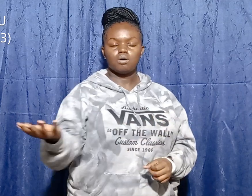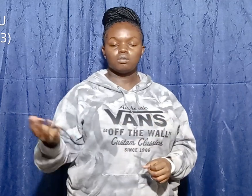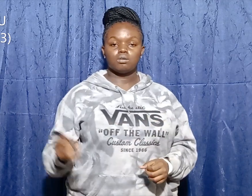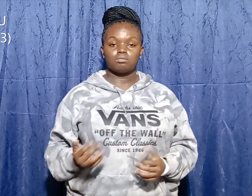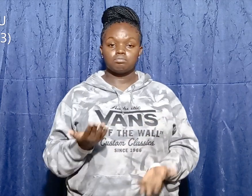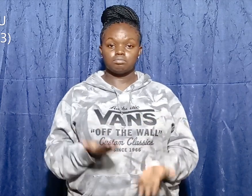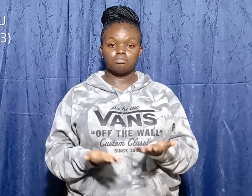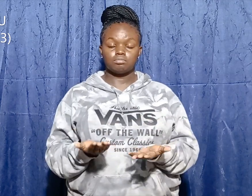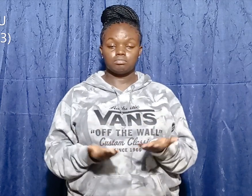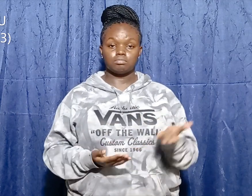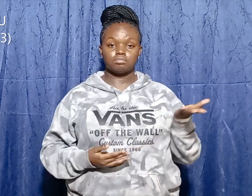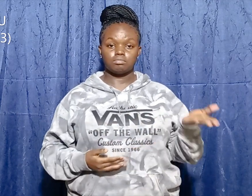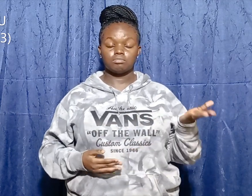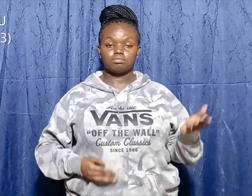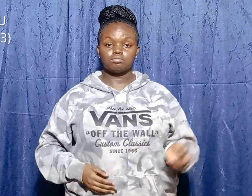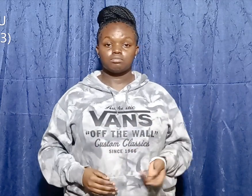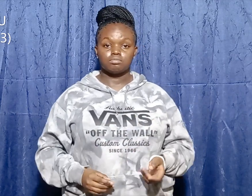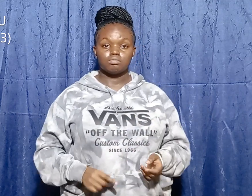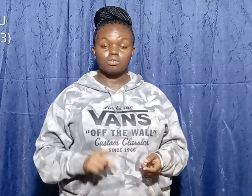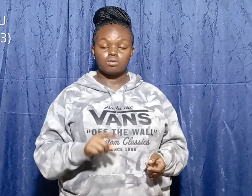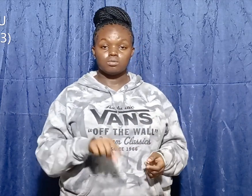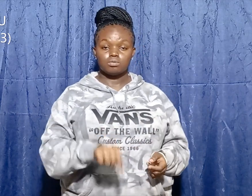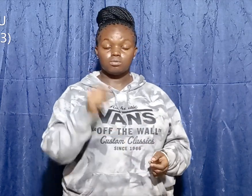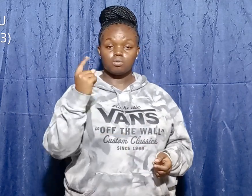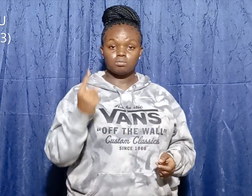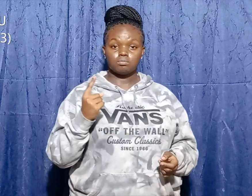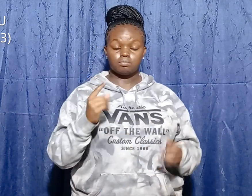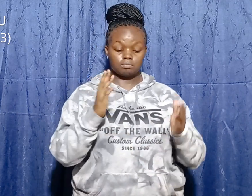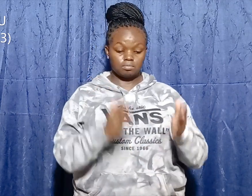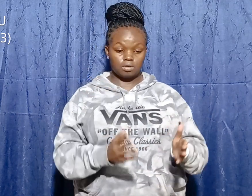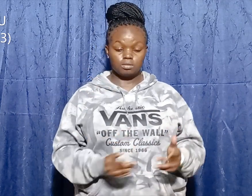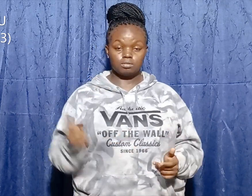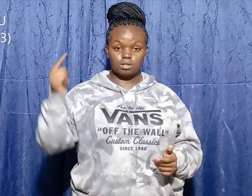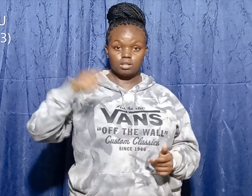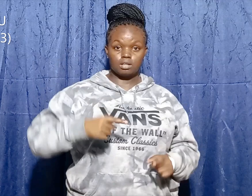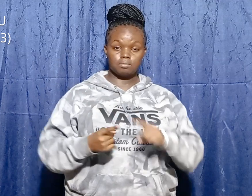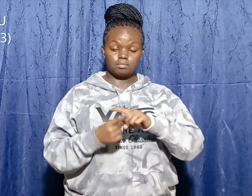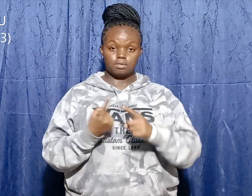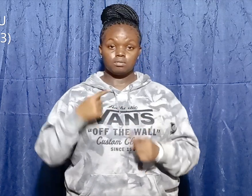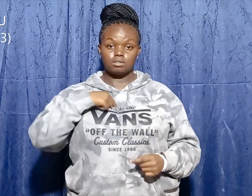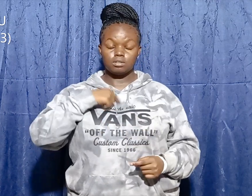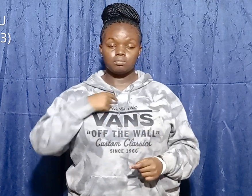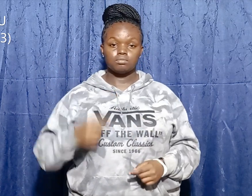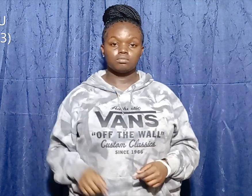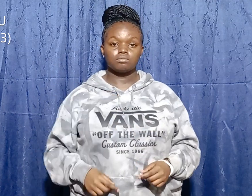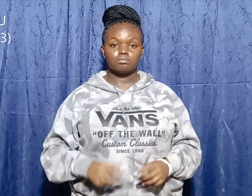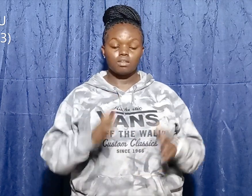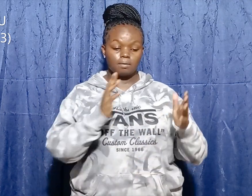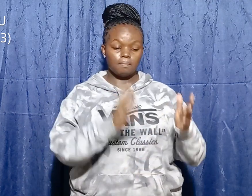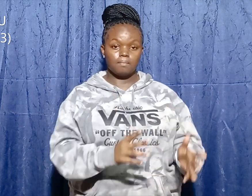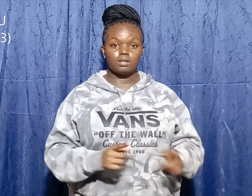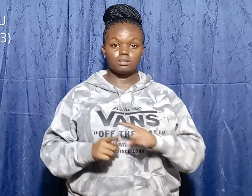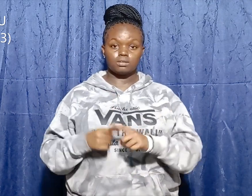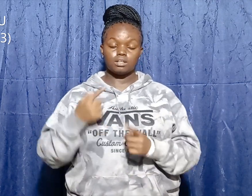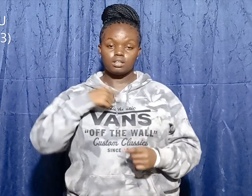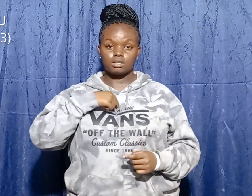one person to come and kill me. If the person kills me, Philistine's people